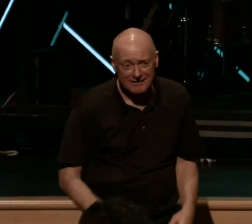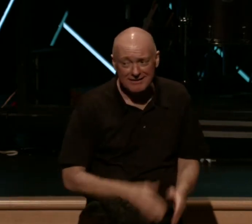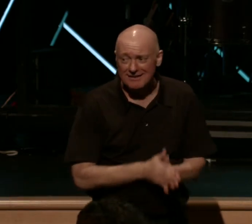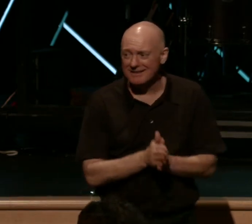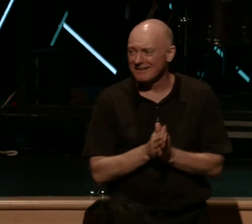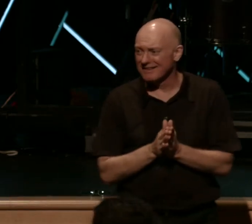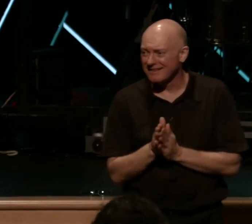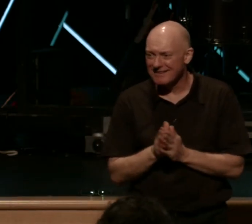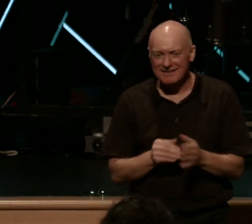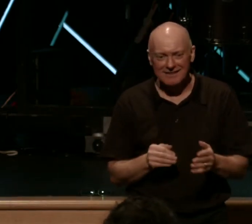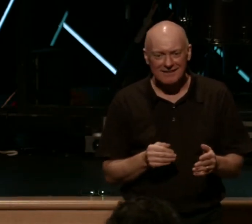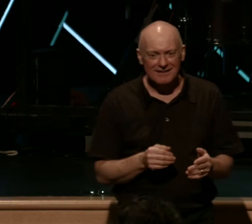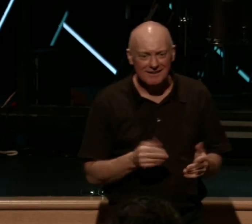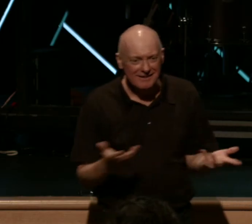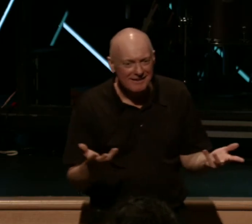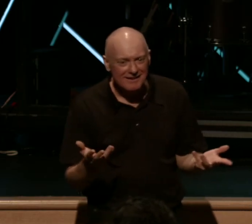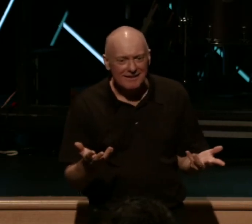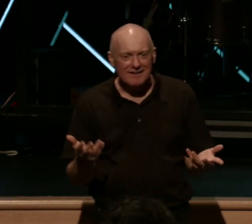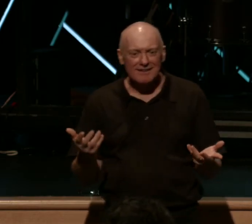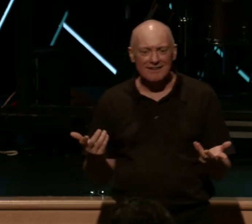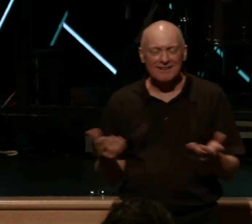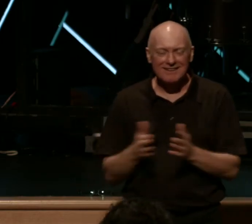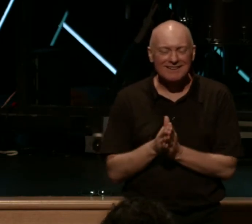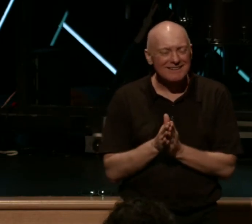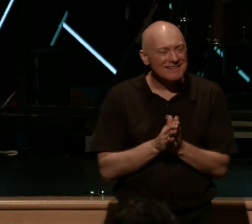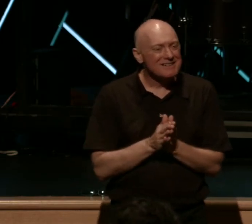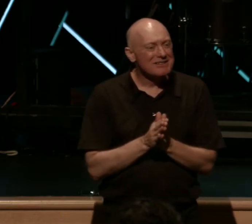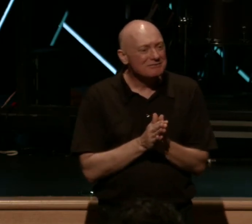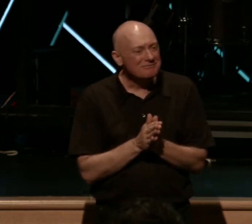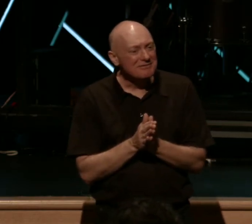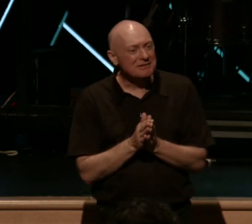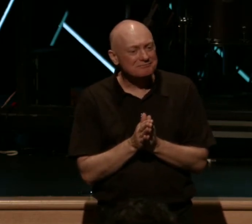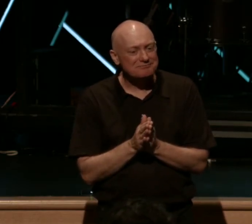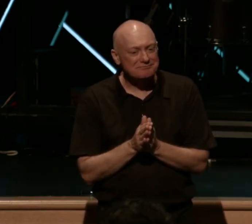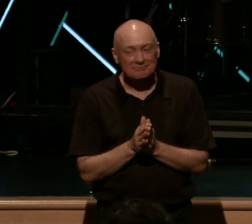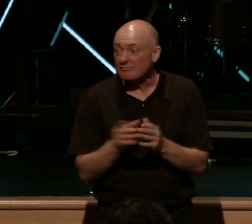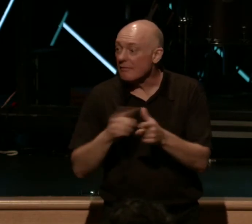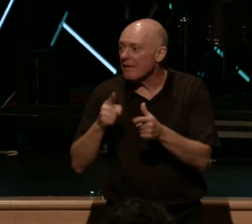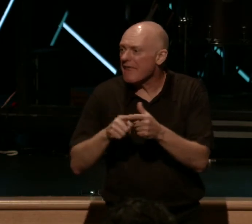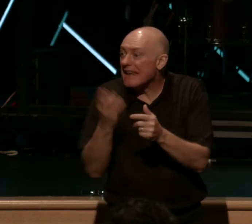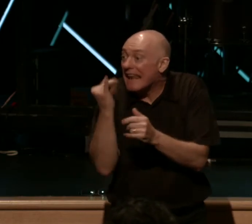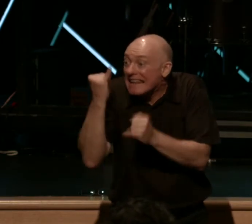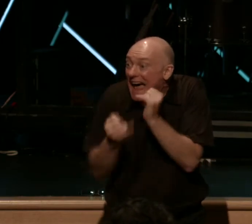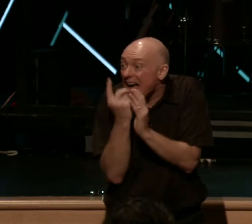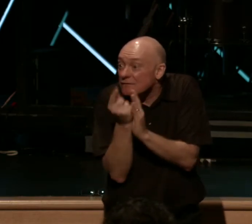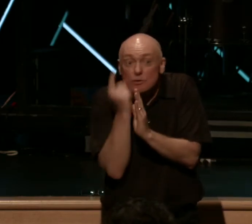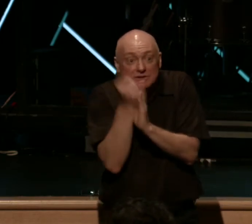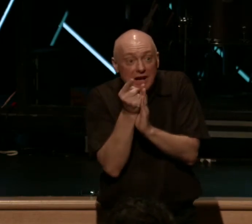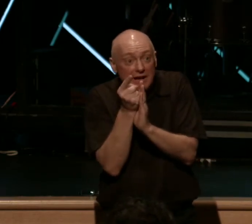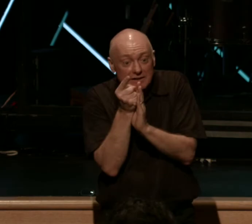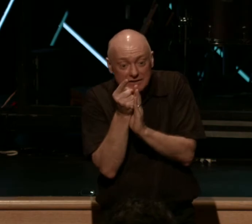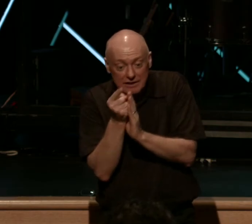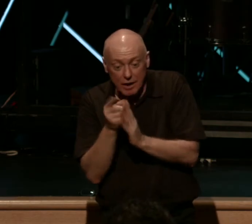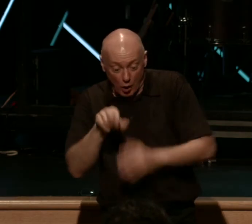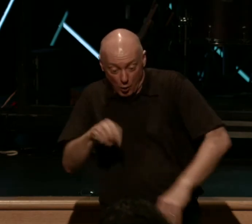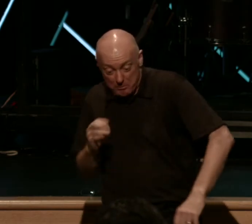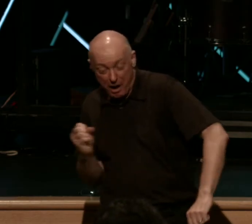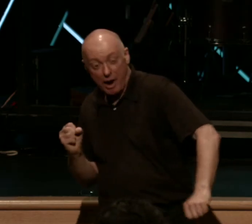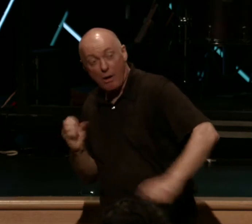I don't know about you, but I've got faith, right? They come down to the last few seconds. Onside kick. The quarterback gets the ball, drops back at the fifth.